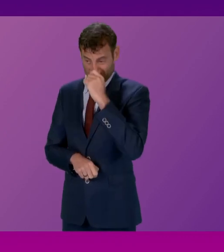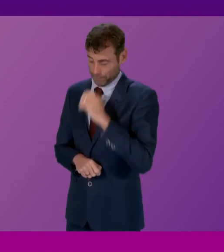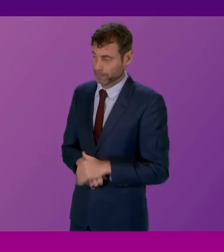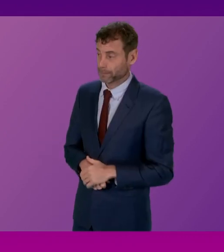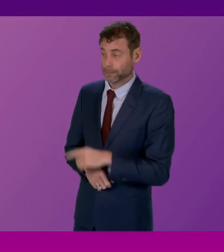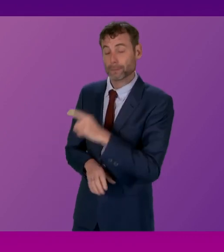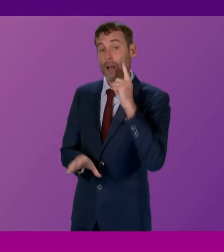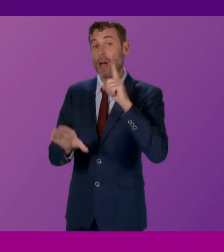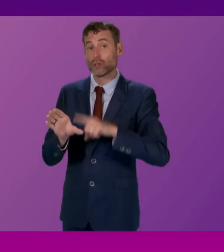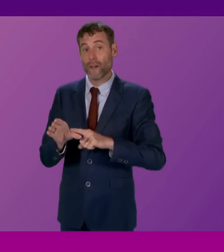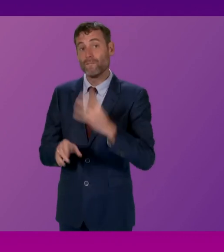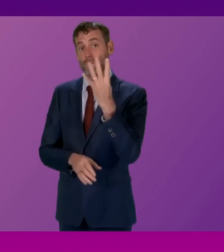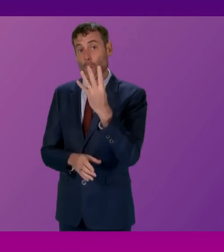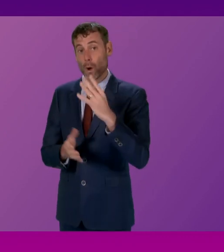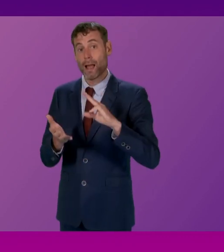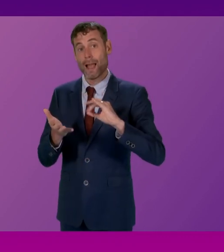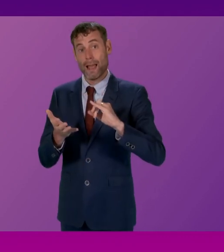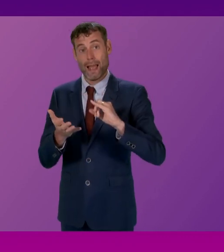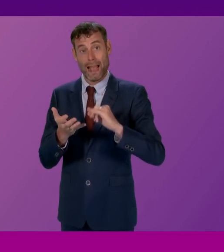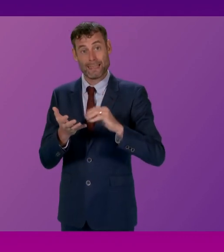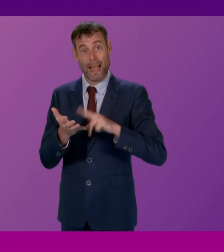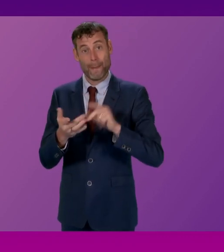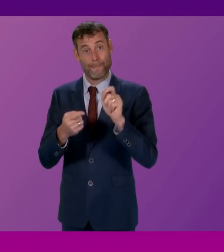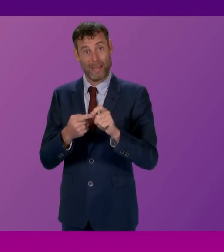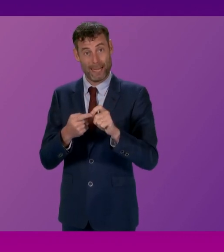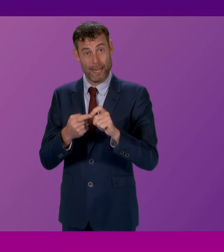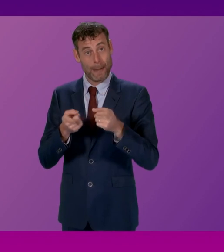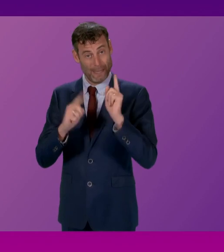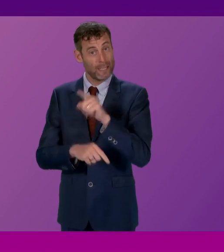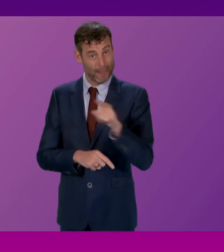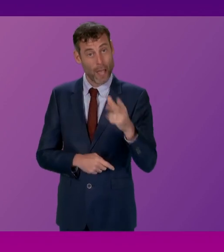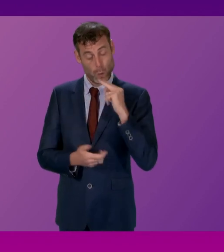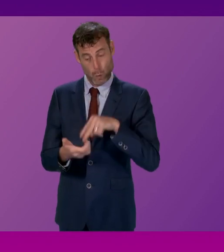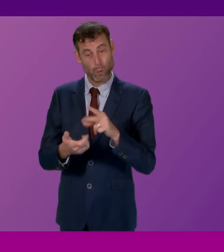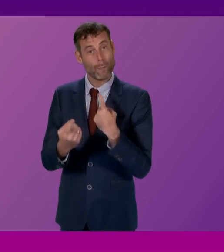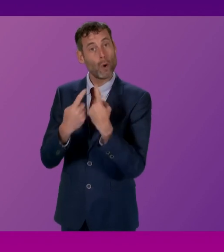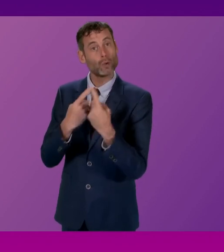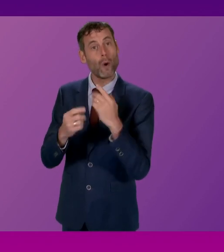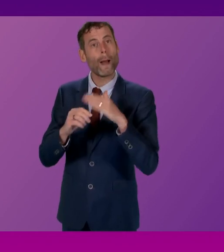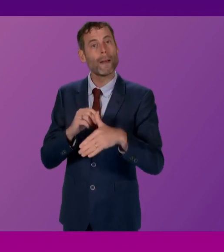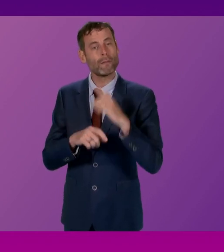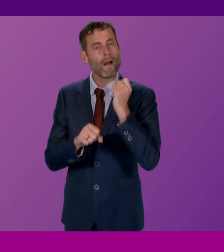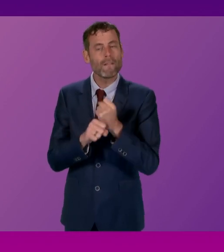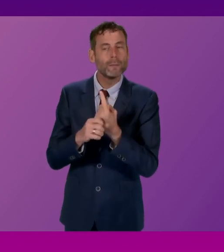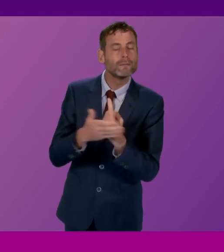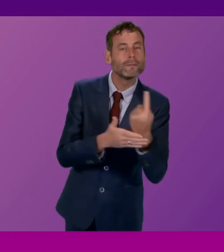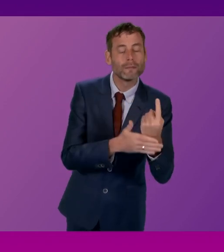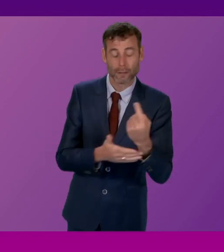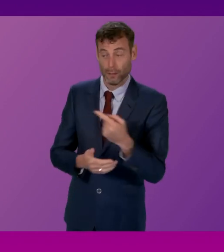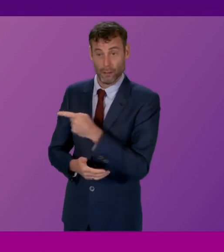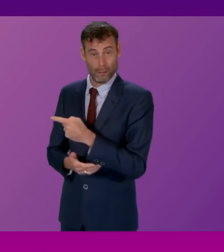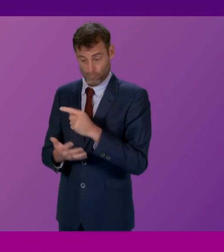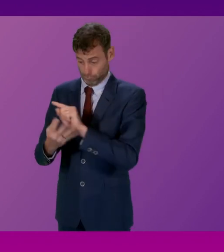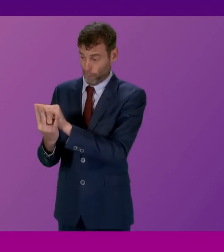four SNP ministers were using WhatsApp to conduct government business. Neil Gray, Kevin Stewart, Marie Todd